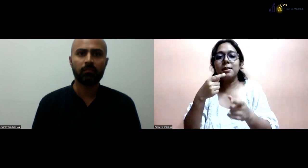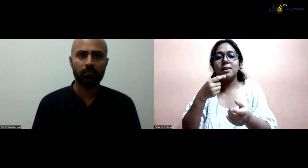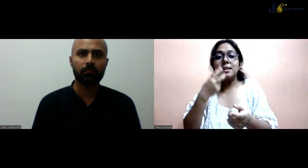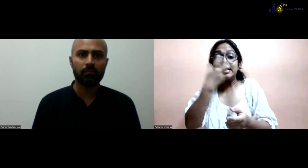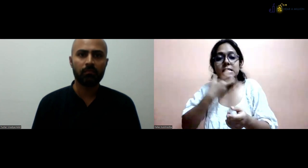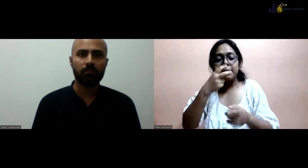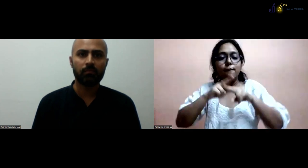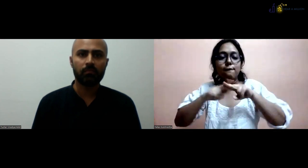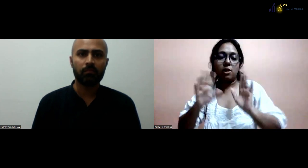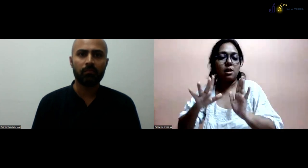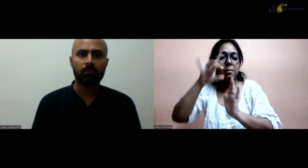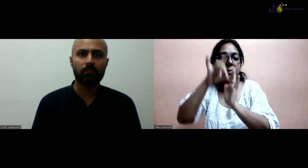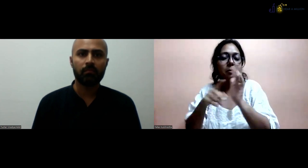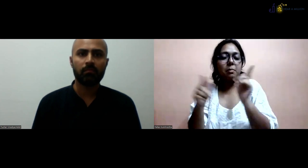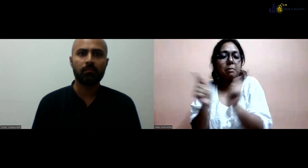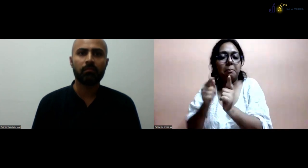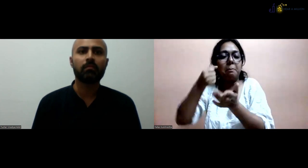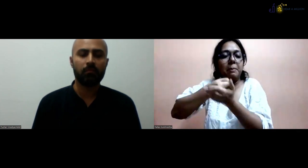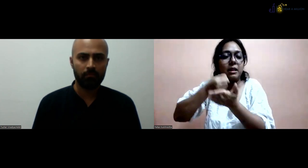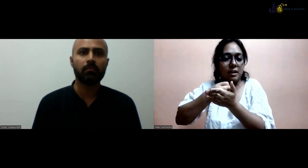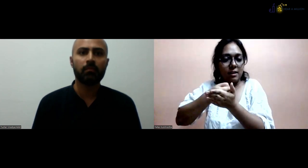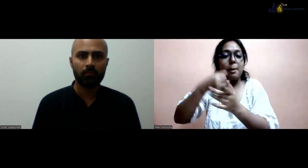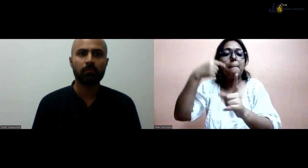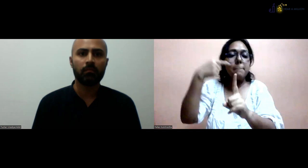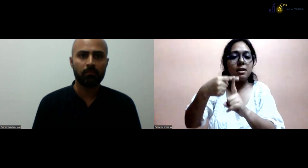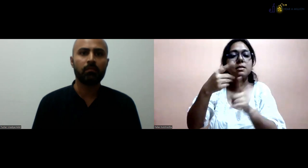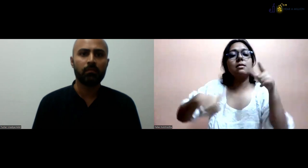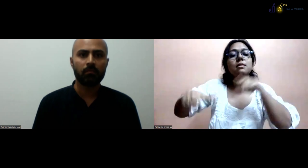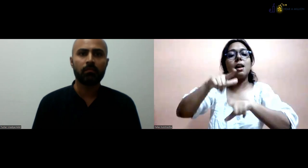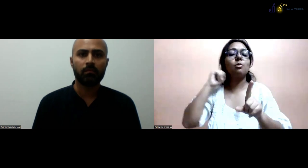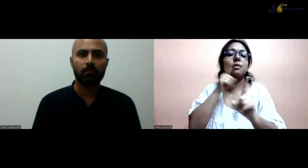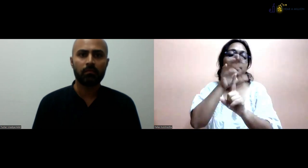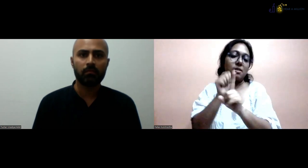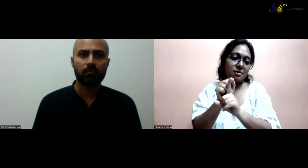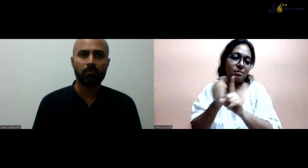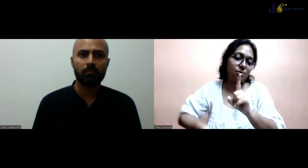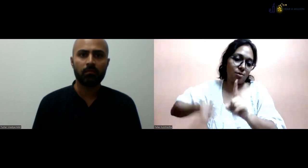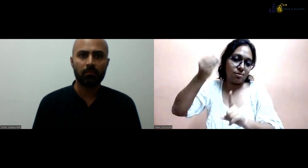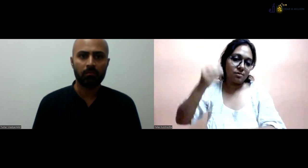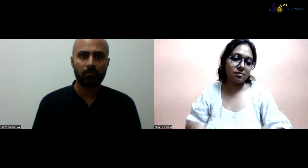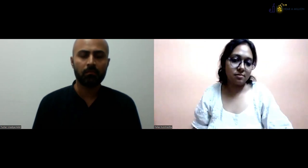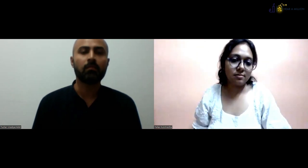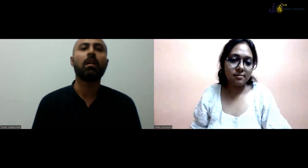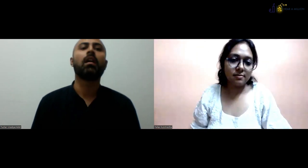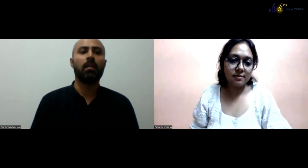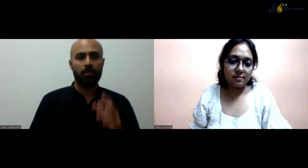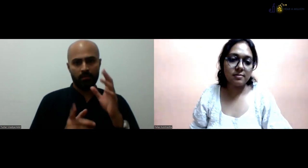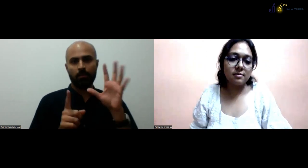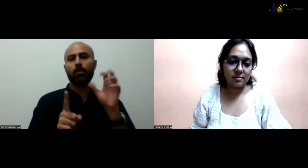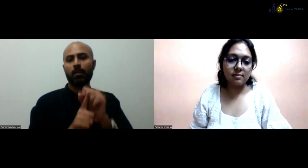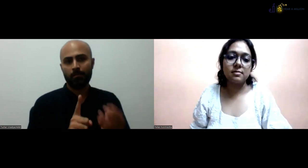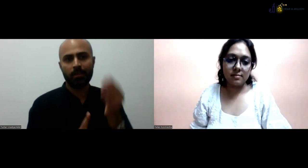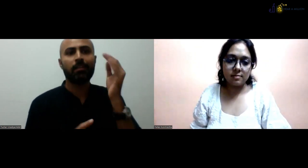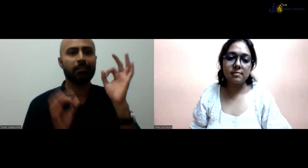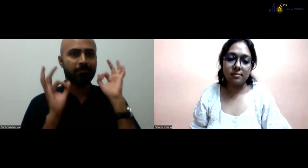of reading loss, or this, not about this detail about speech, but yeah, about the deaf culture, there is more